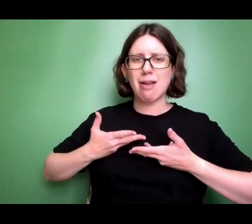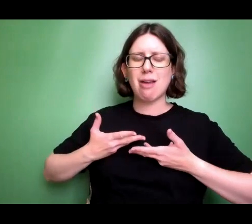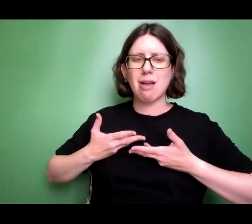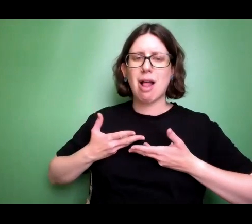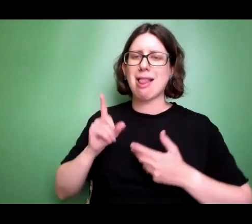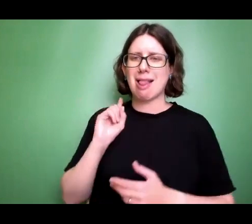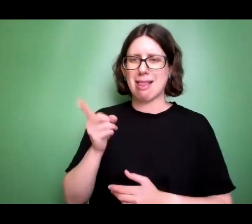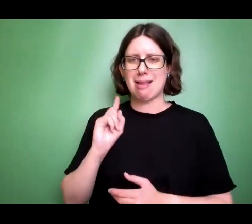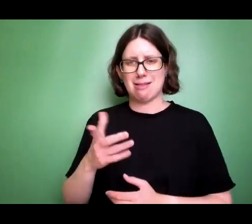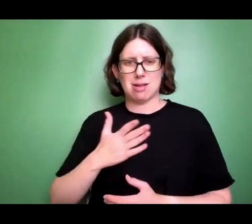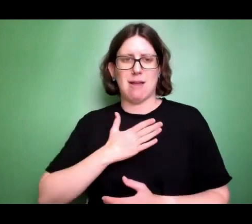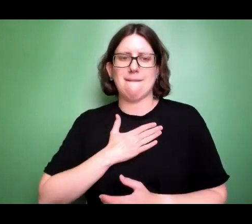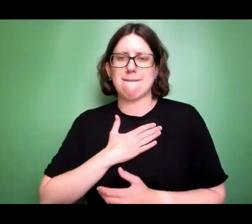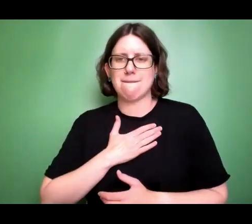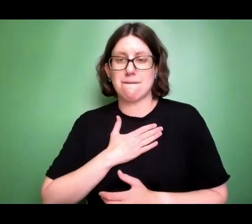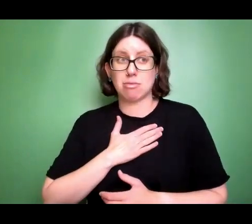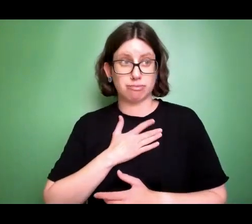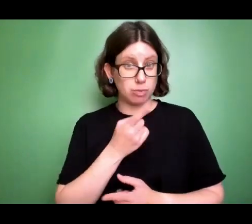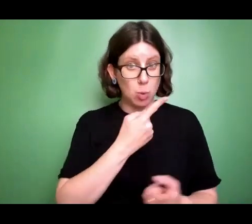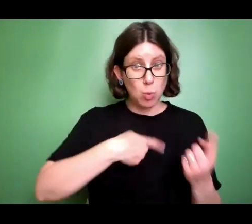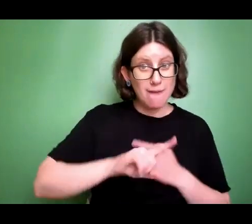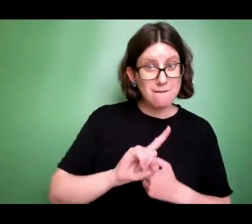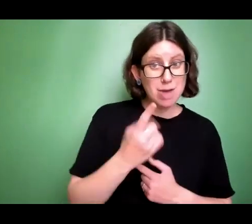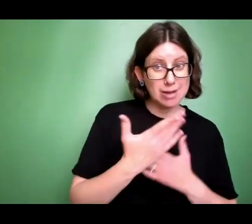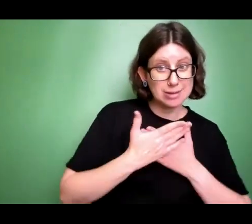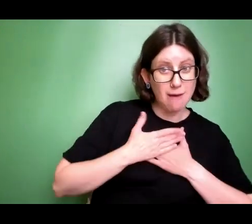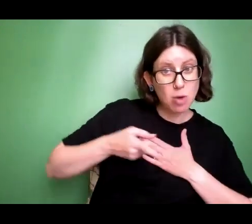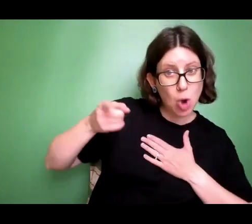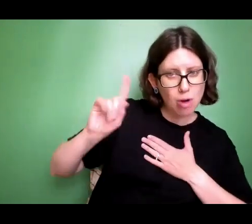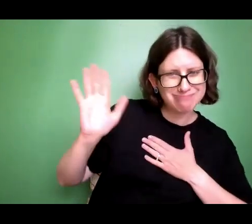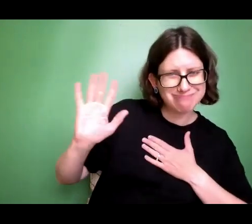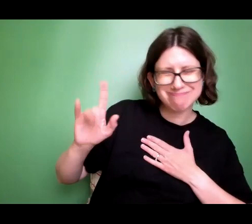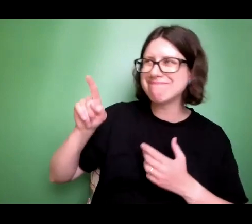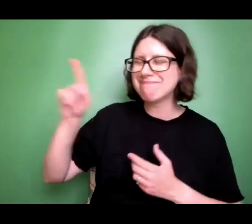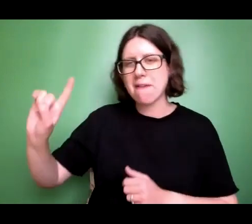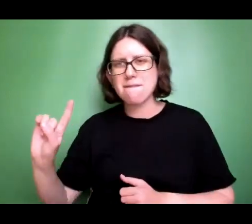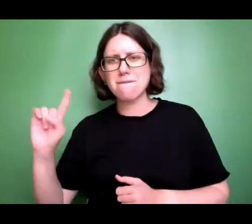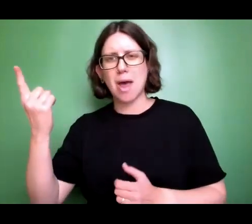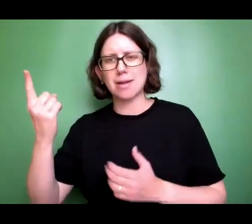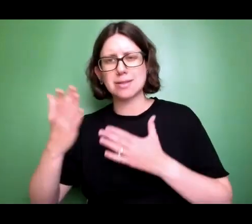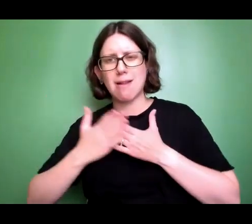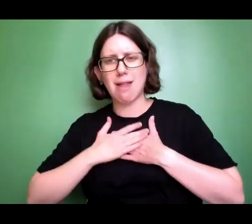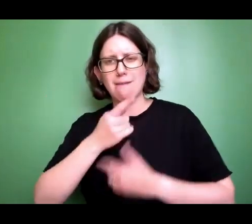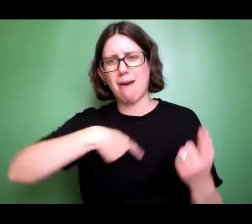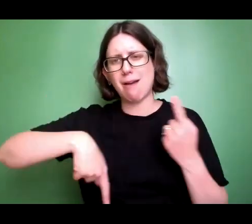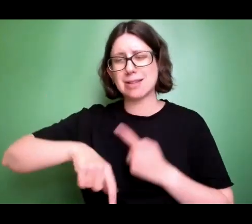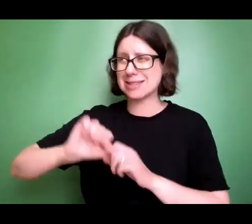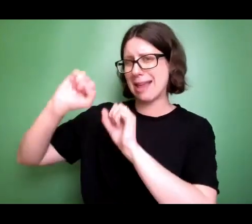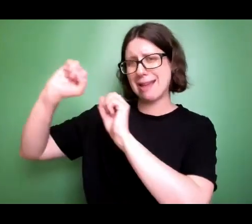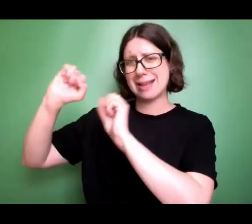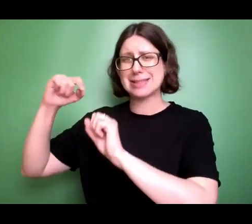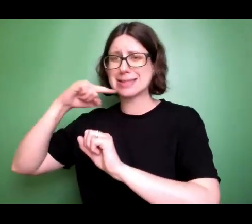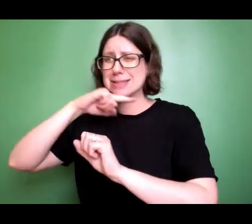love. Not that we have loved God, but that he loved us and sent his son as an